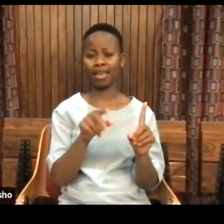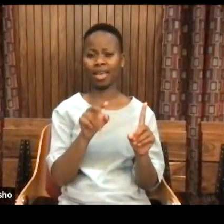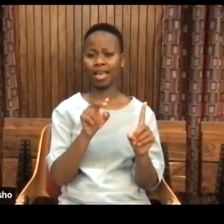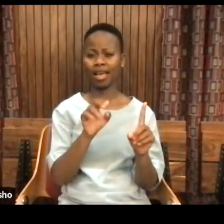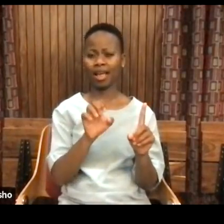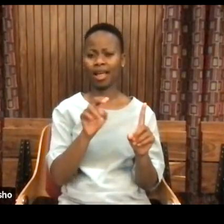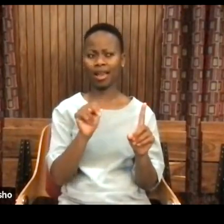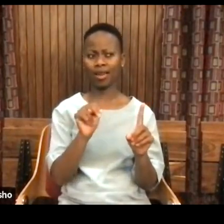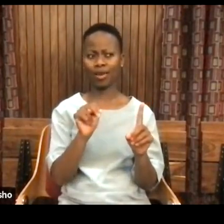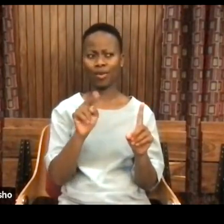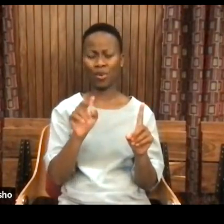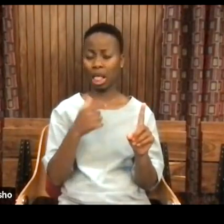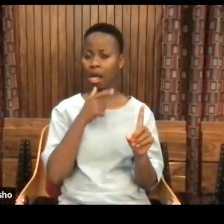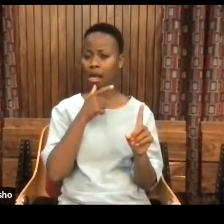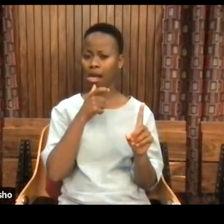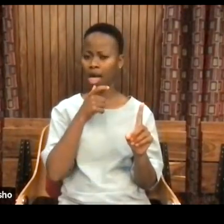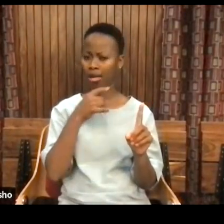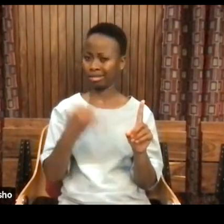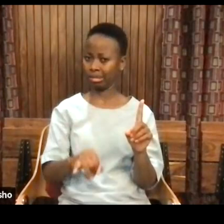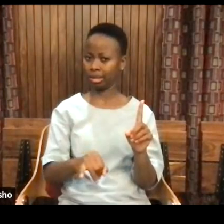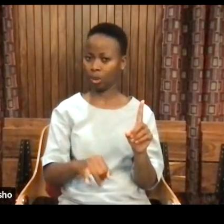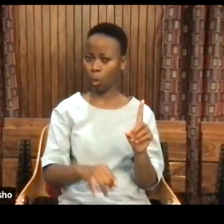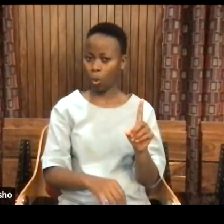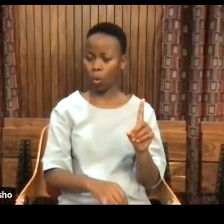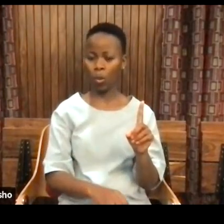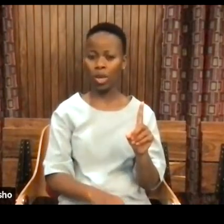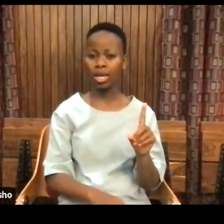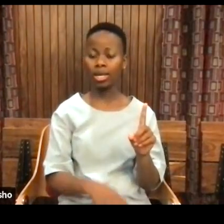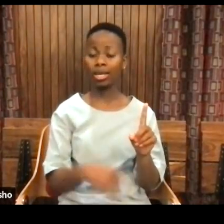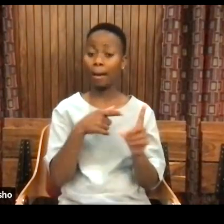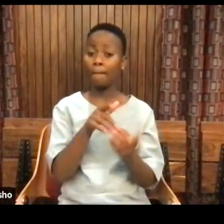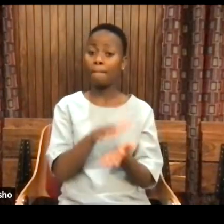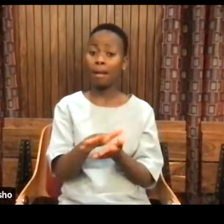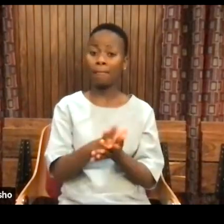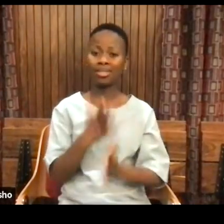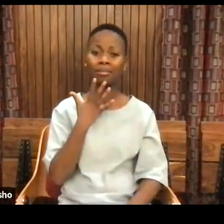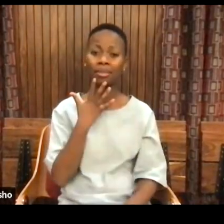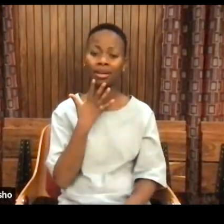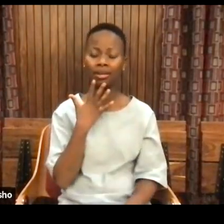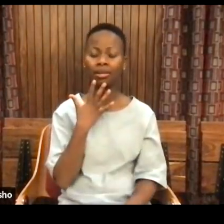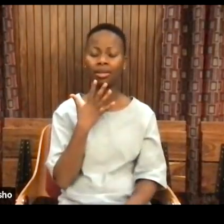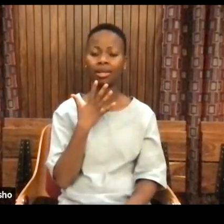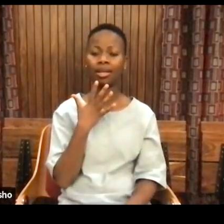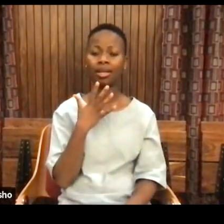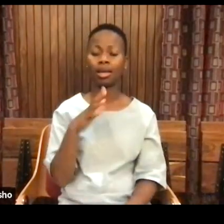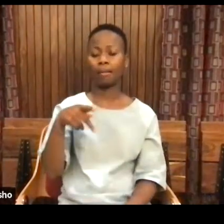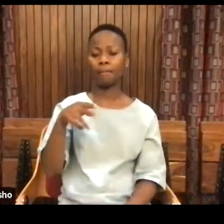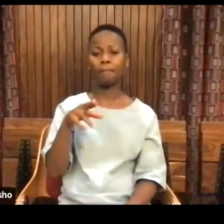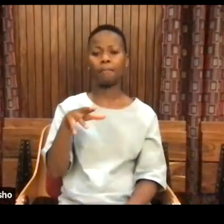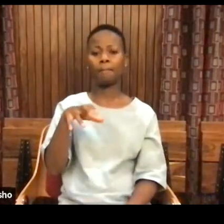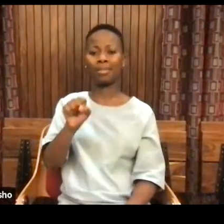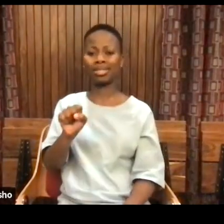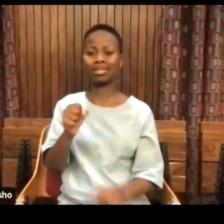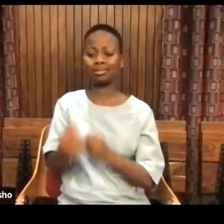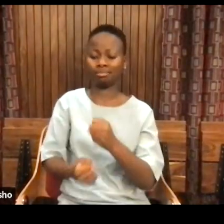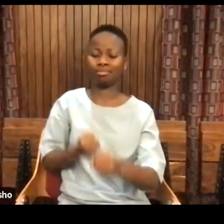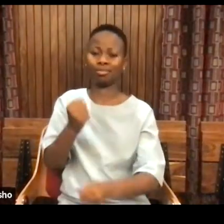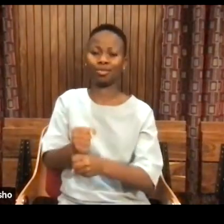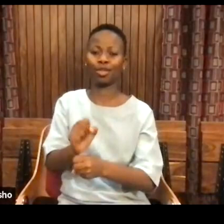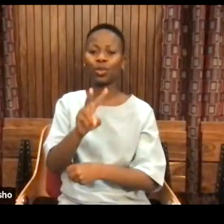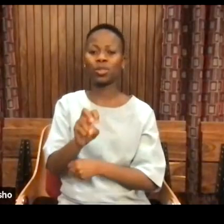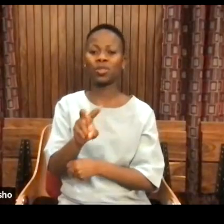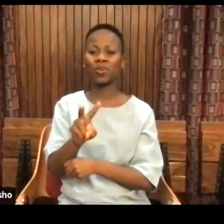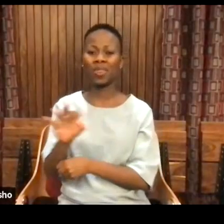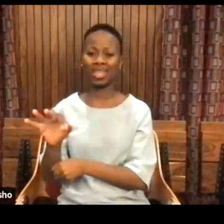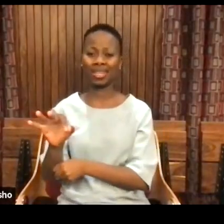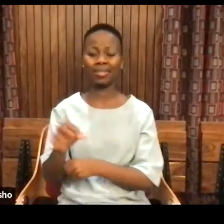only. Yeah, yeah. Published by Daraja Press 2023. His accolades